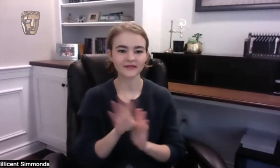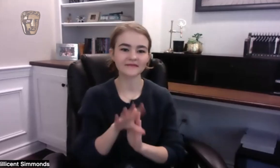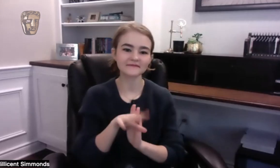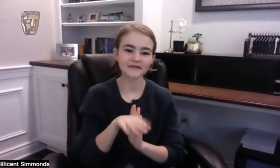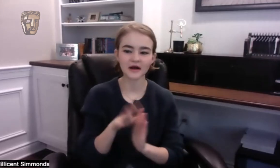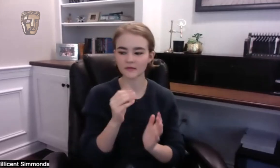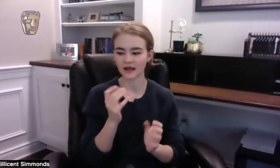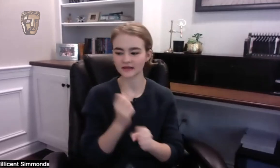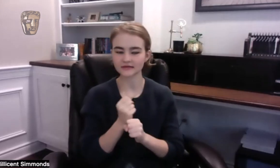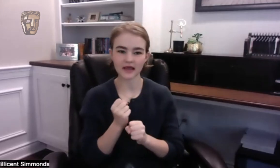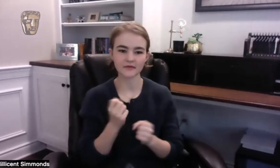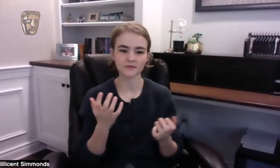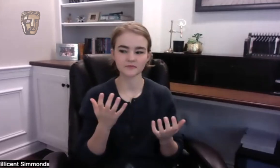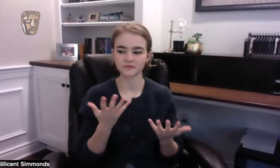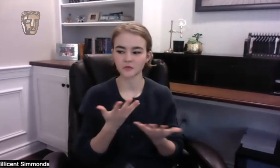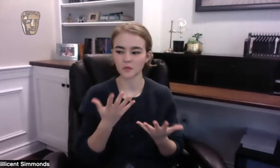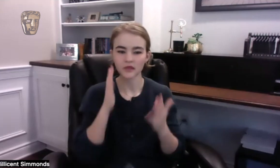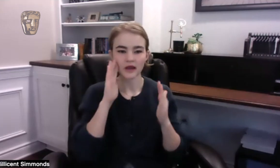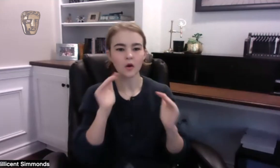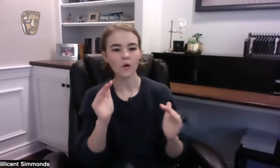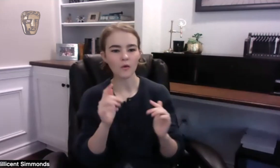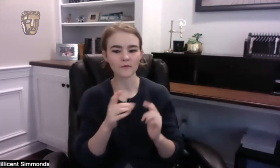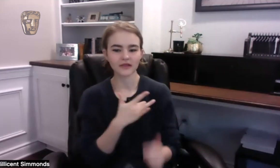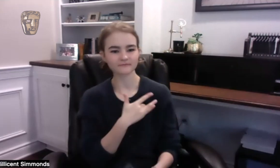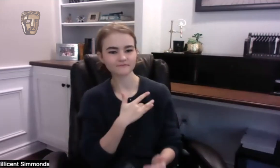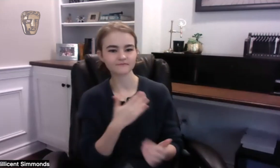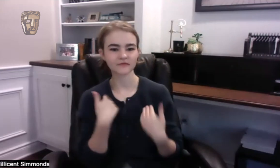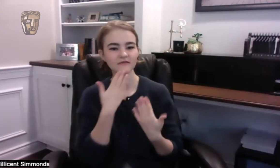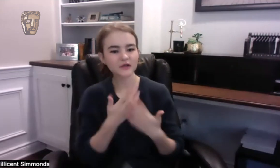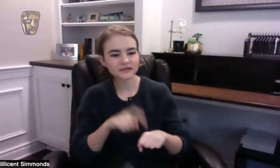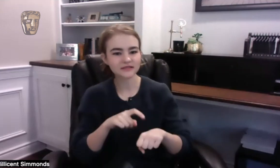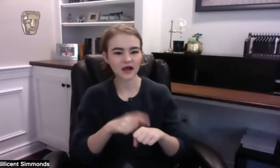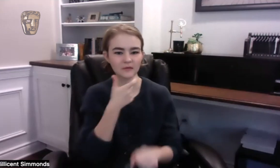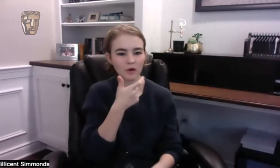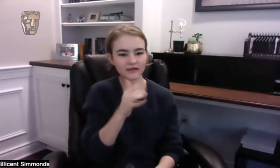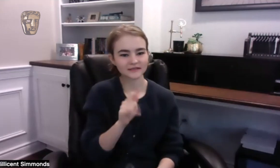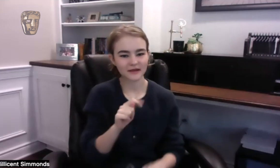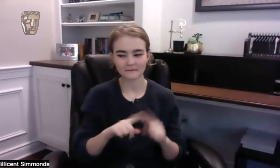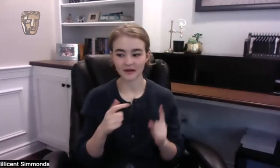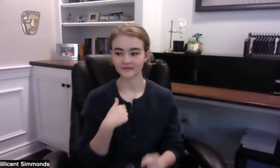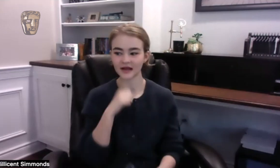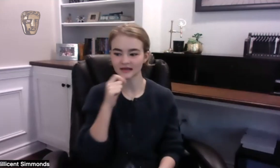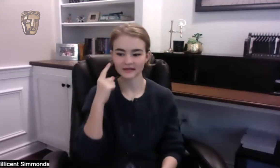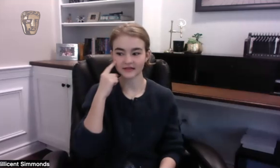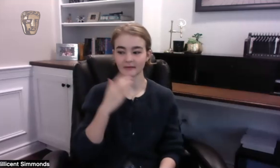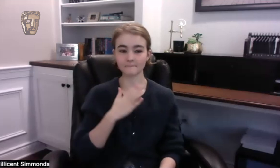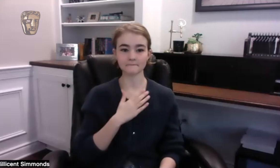the film. I hope it, you know, they would have a good time watching it but I didn't think that anything would come out of